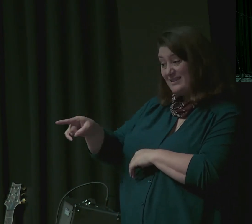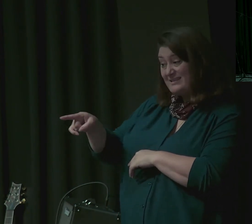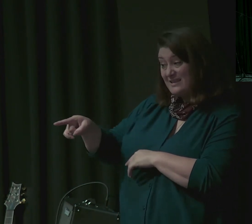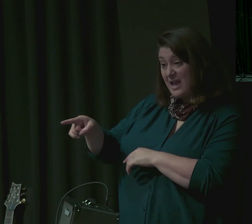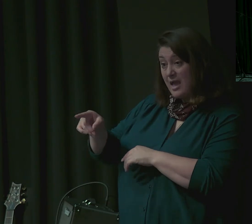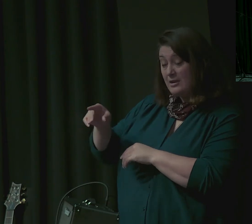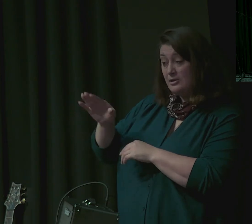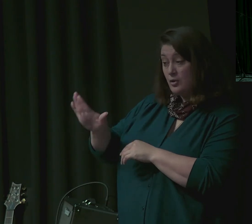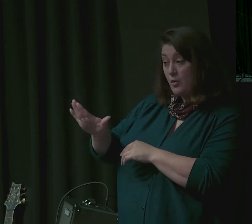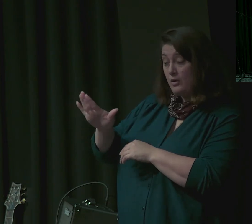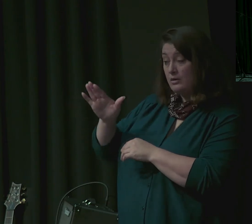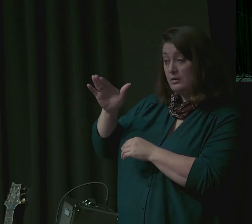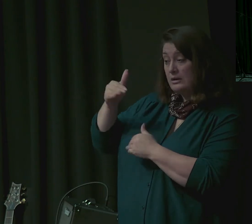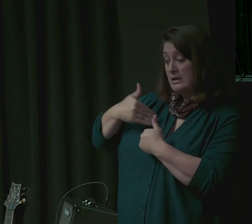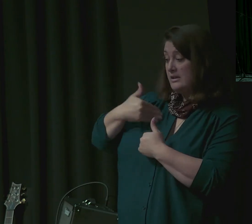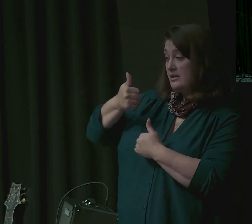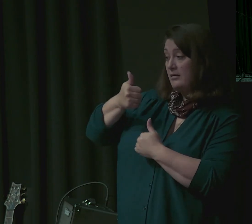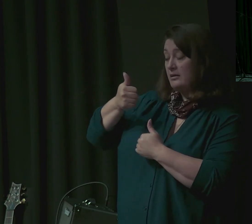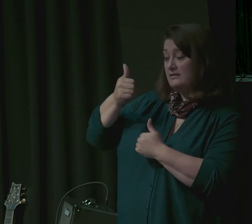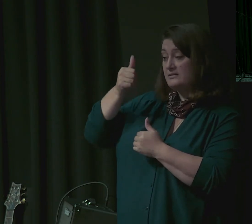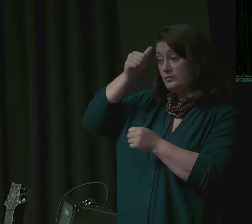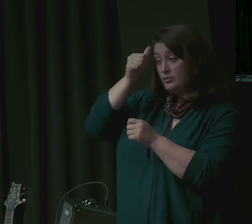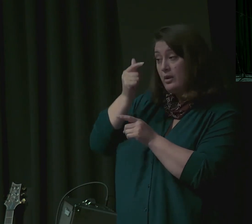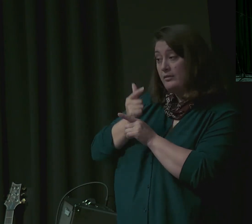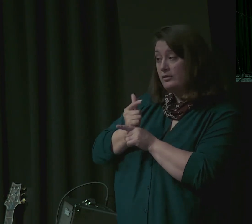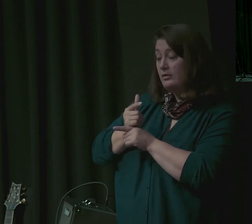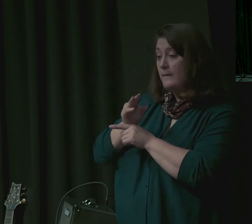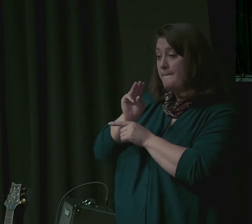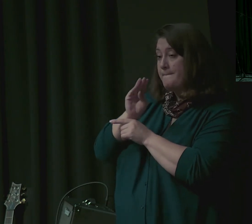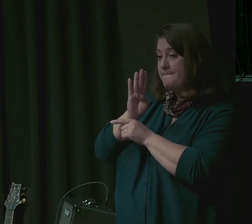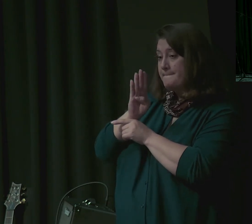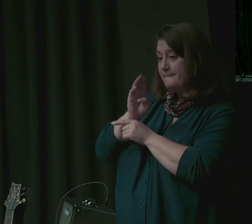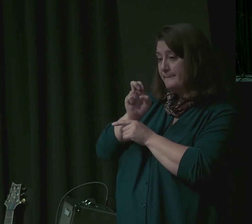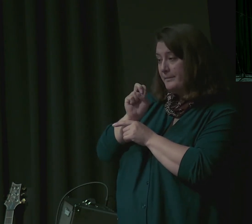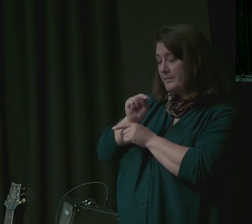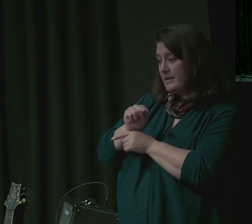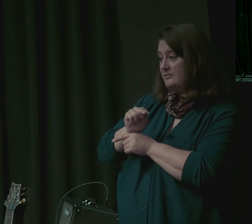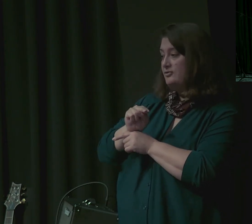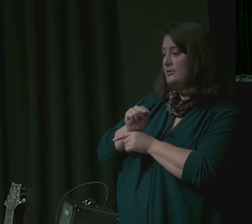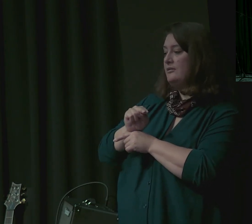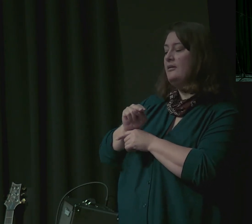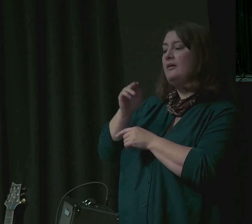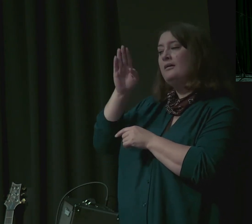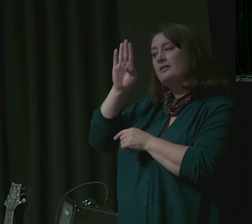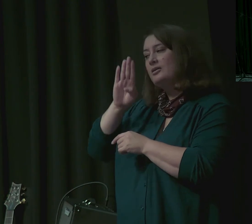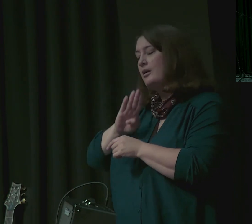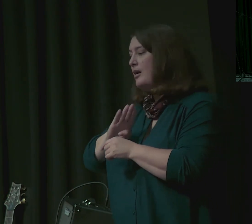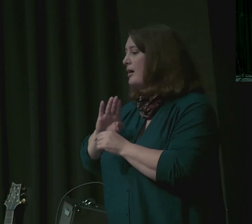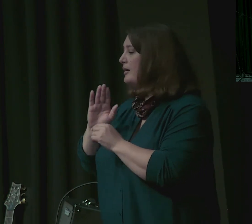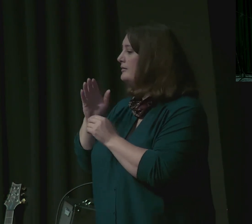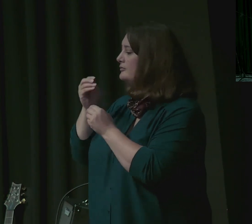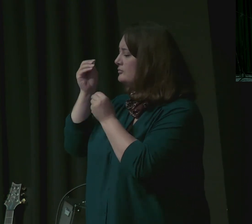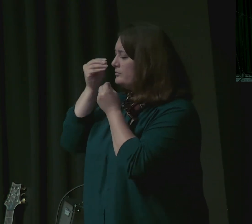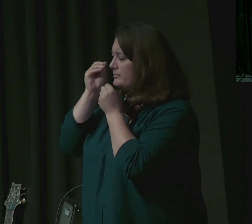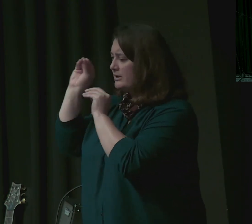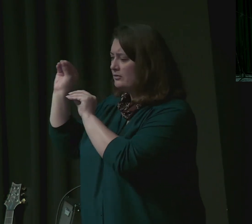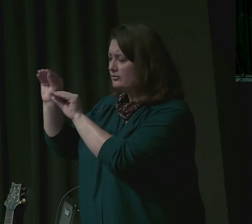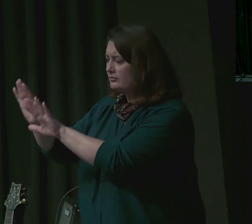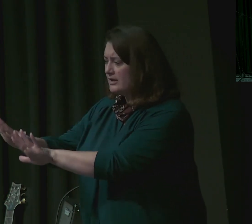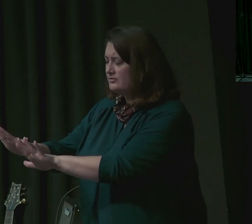God be gracious to you, my son. Then Joseph hurried out, for